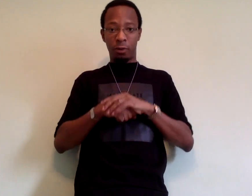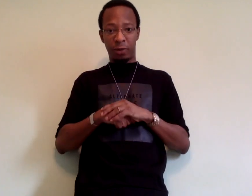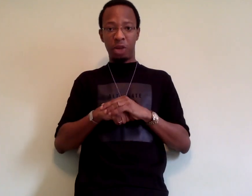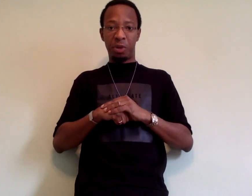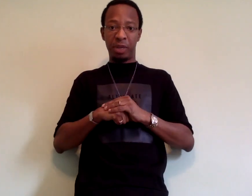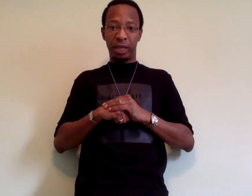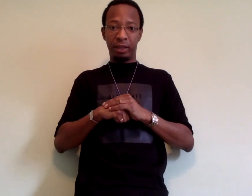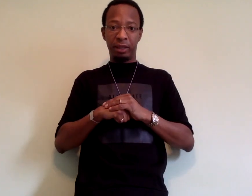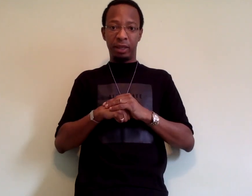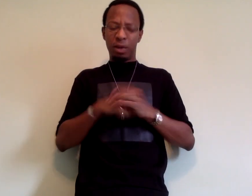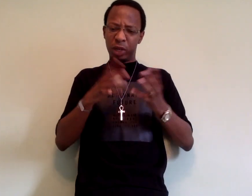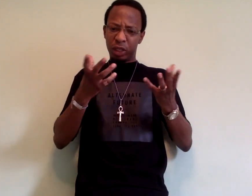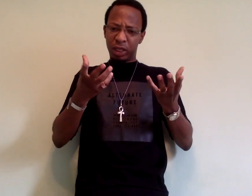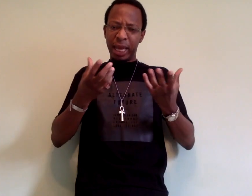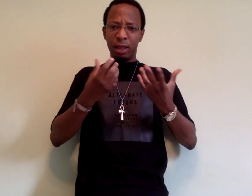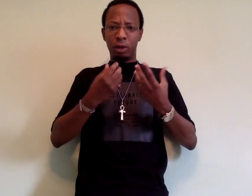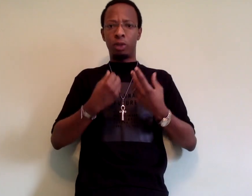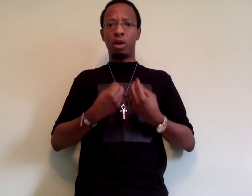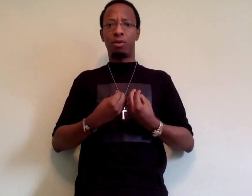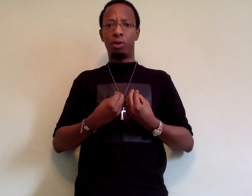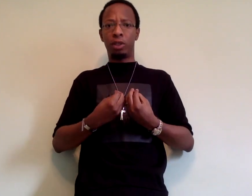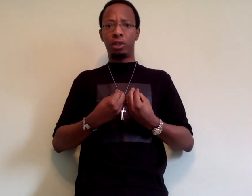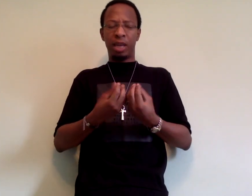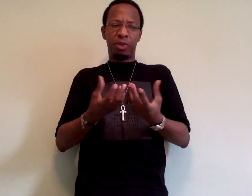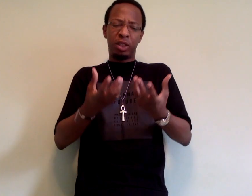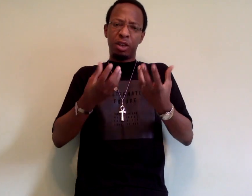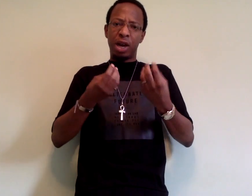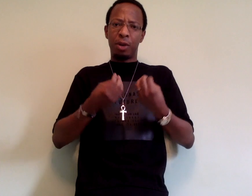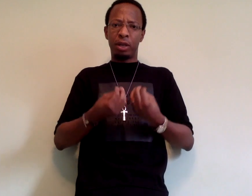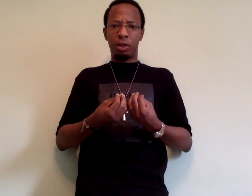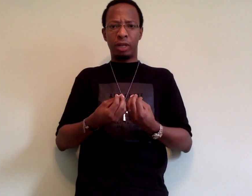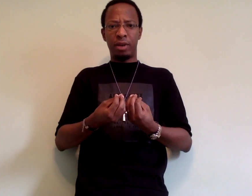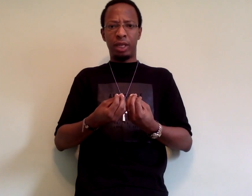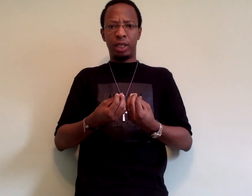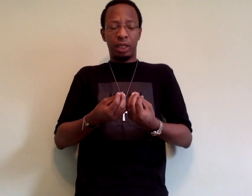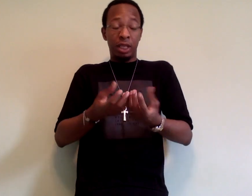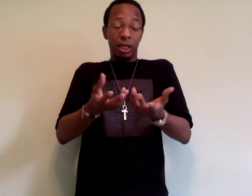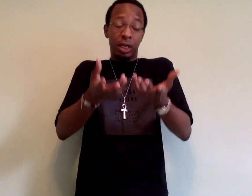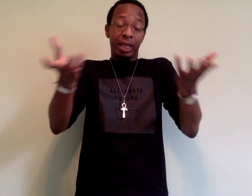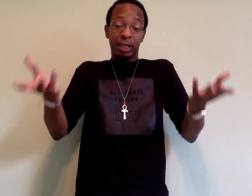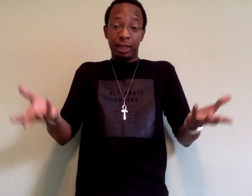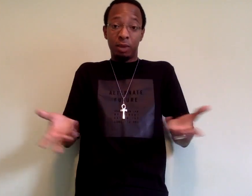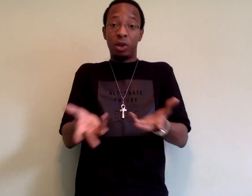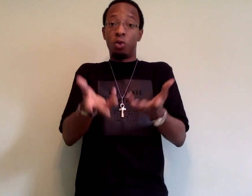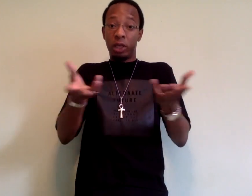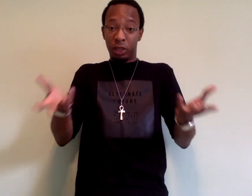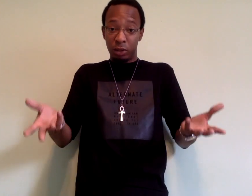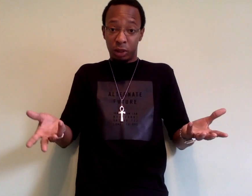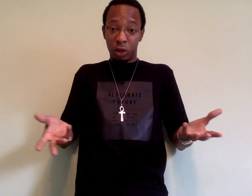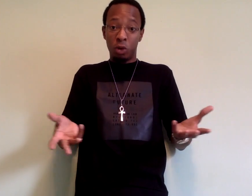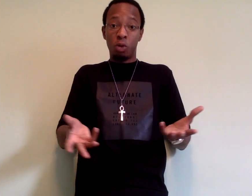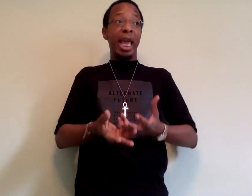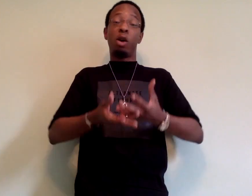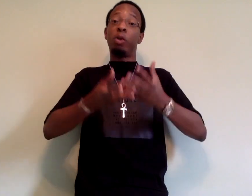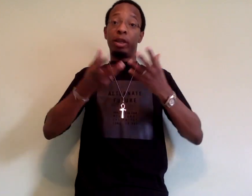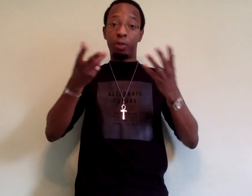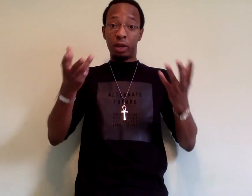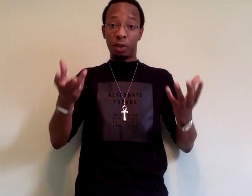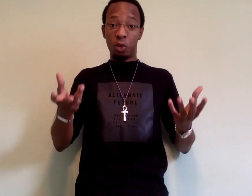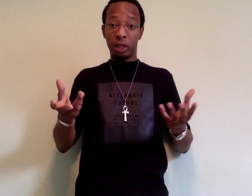for human beings. We should stay close to our roots and preserve our cultural heritages to the extent that we want to do so and are willing to put in the work